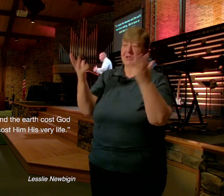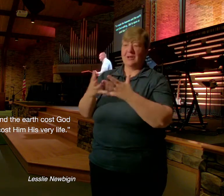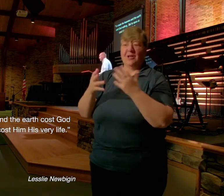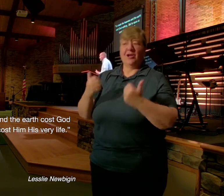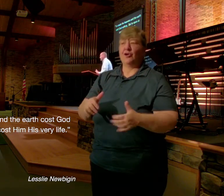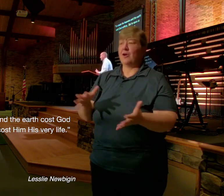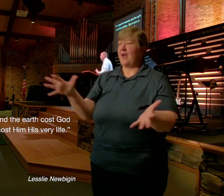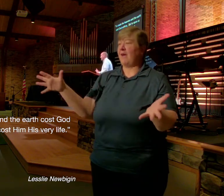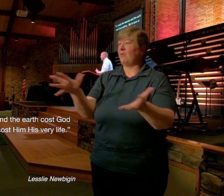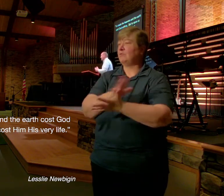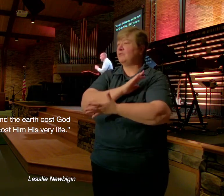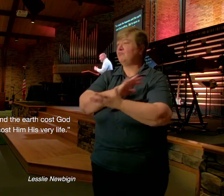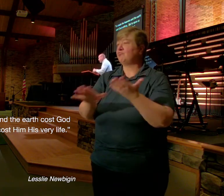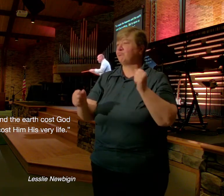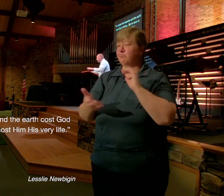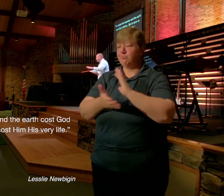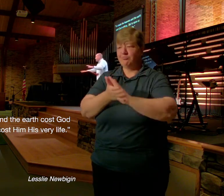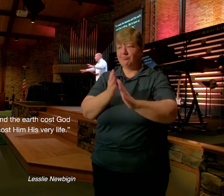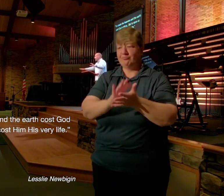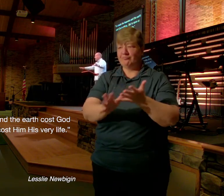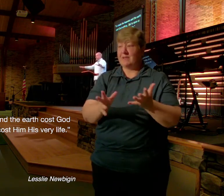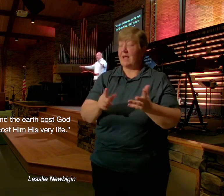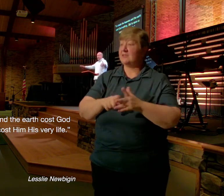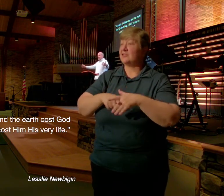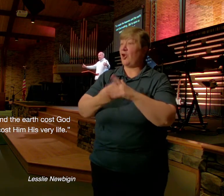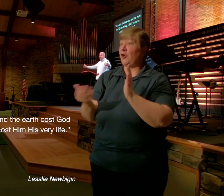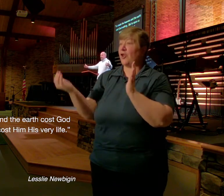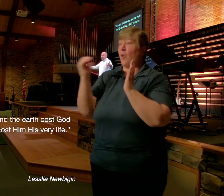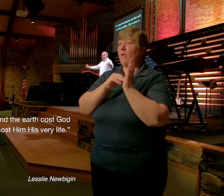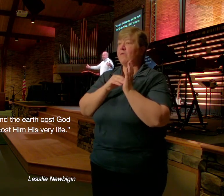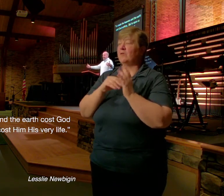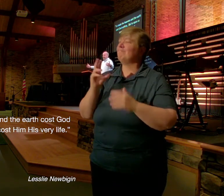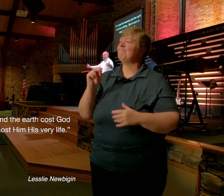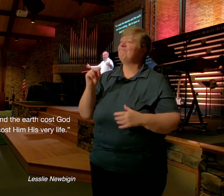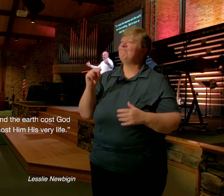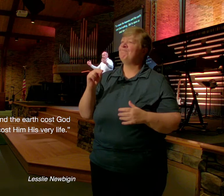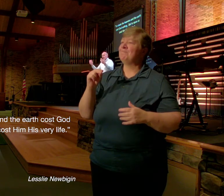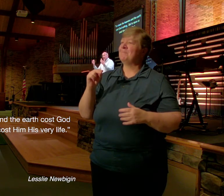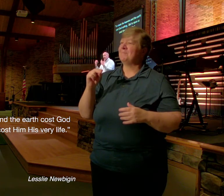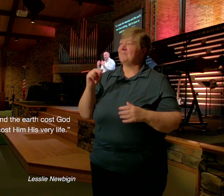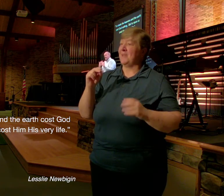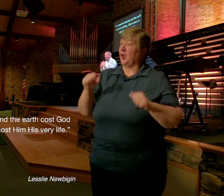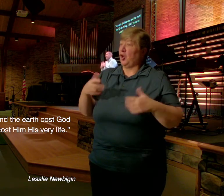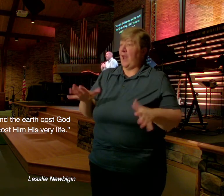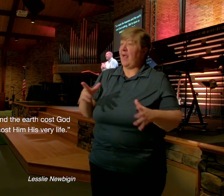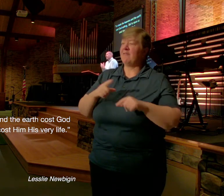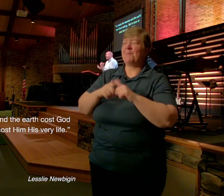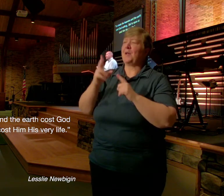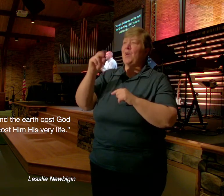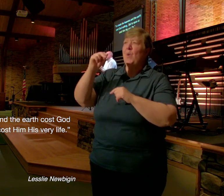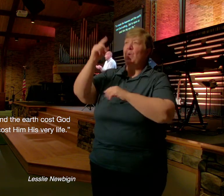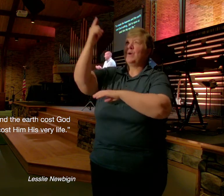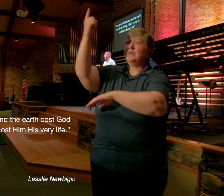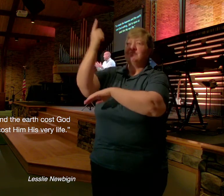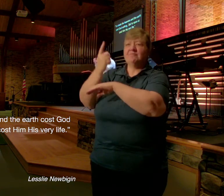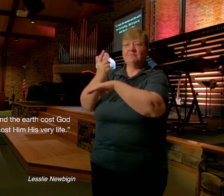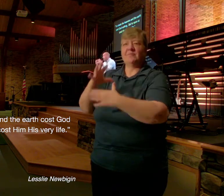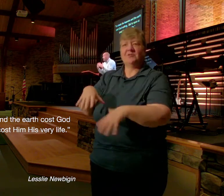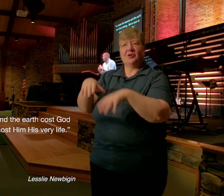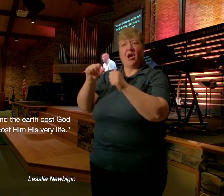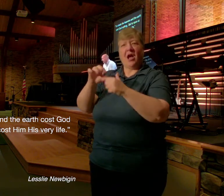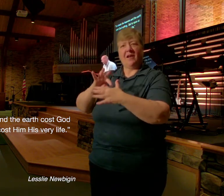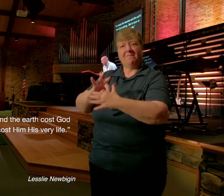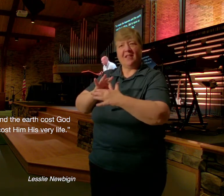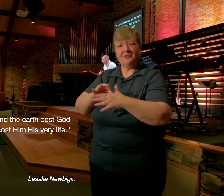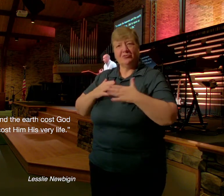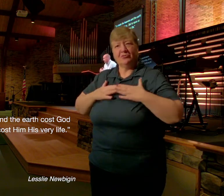take on Flesh And walk Among sinful People And go to A cross And take All of Our sins Upon himself And